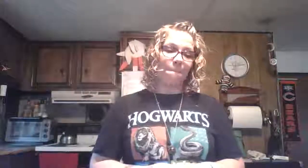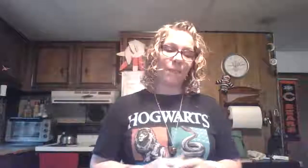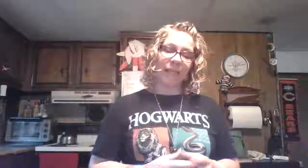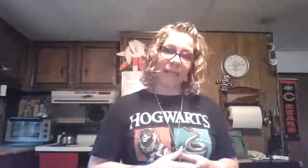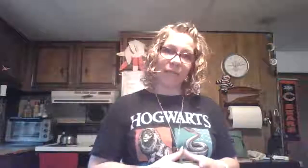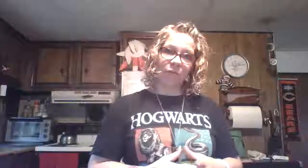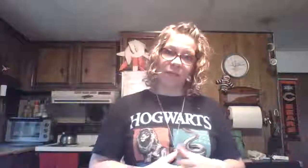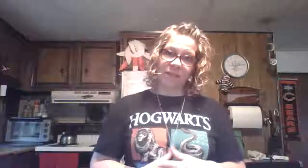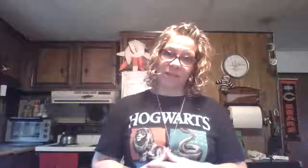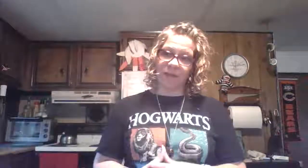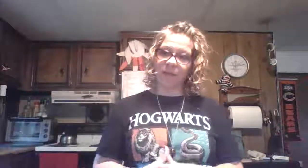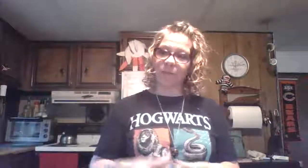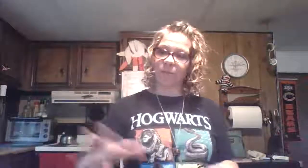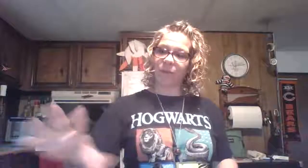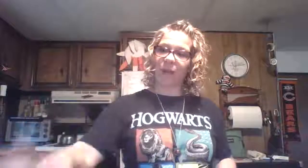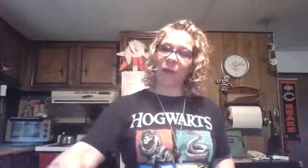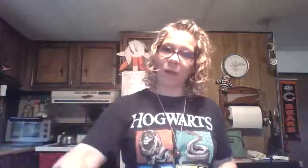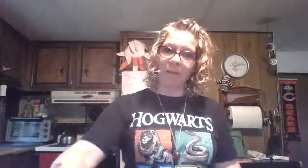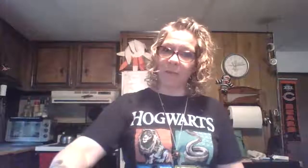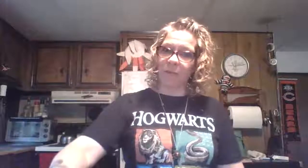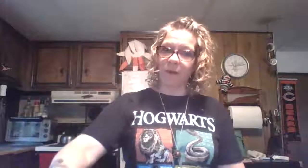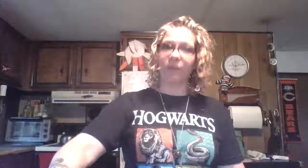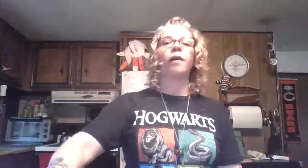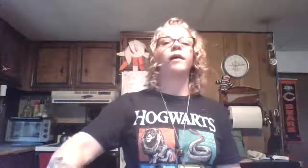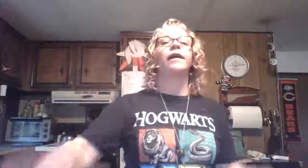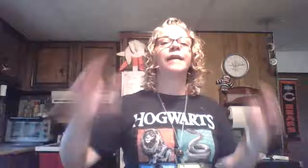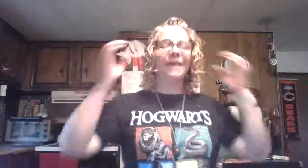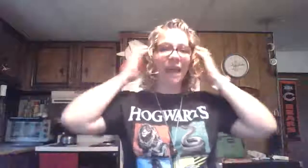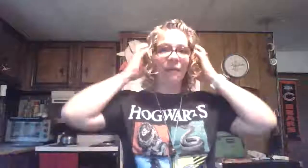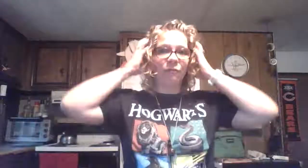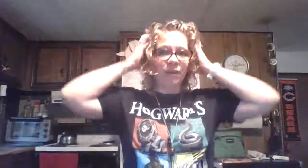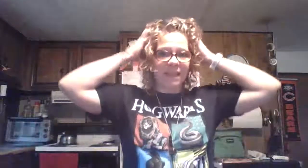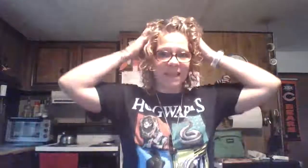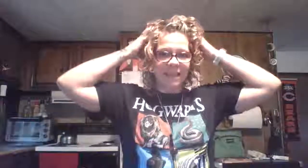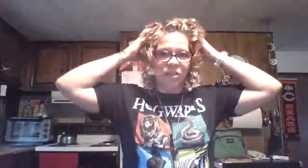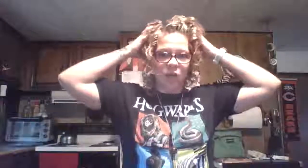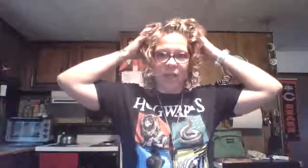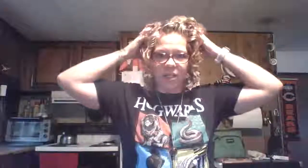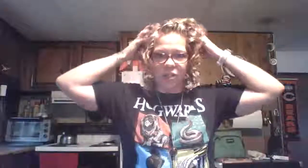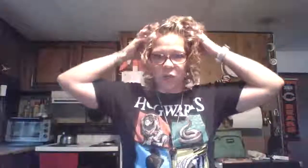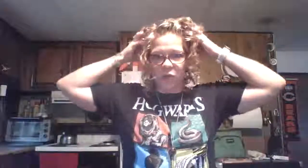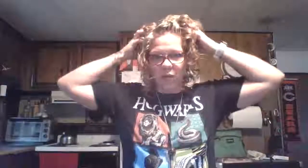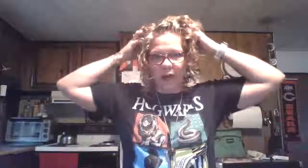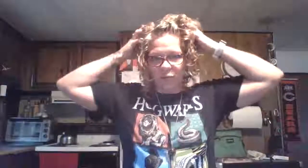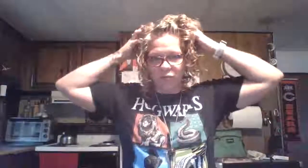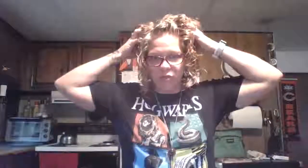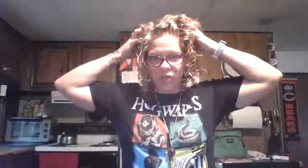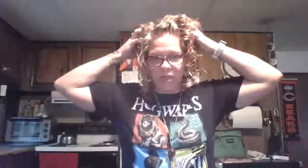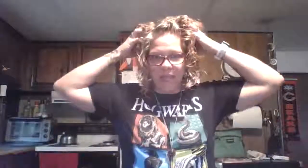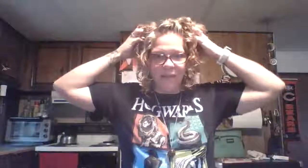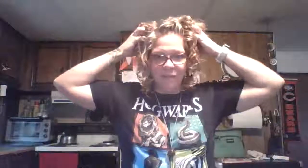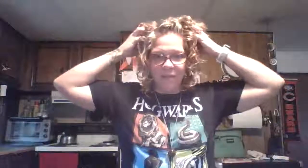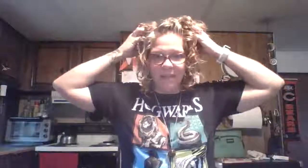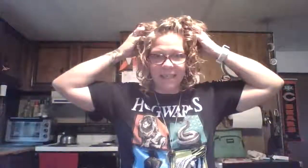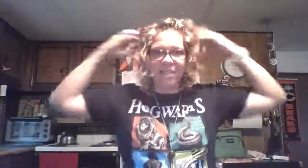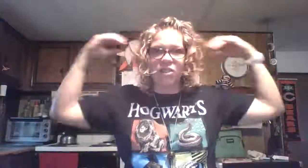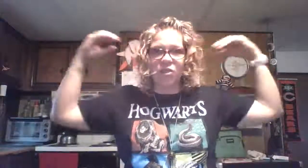Planning for this evening. Grab that brain lock. Get everything that's talking to you out. Everything needs to